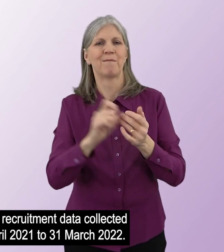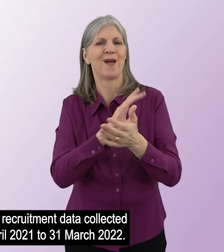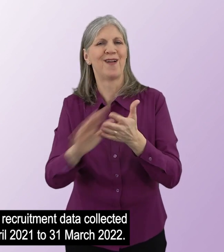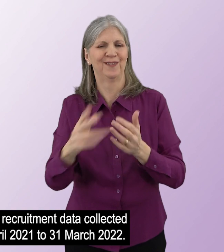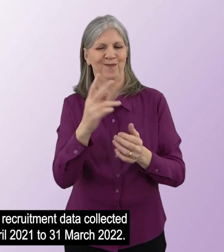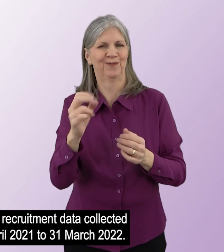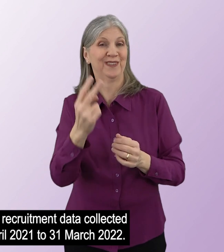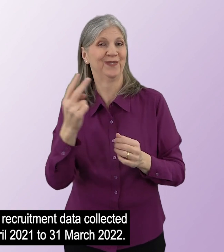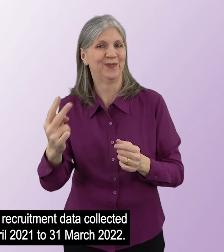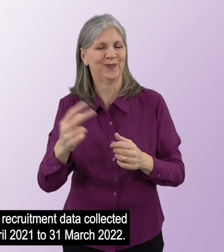2022.